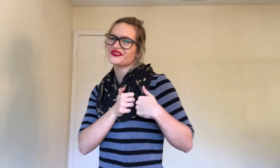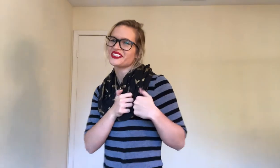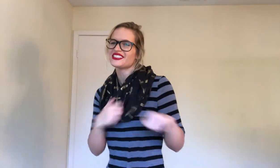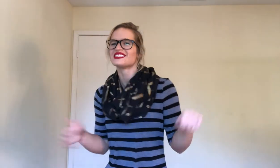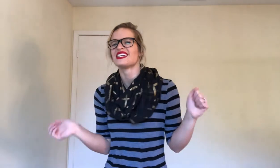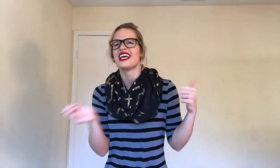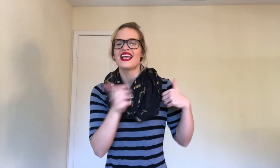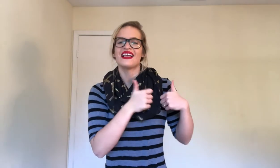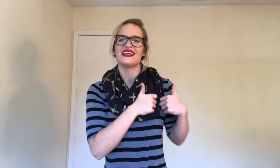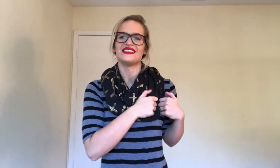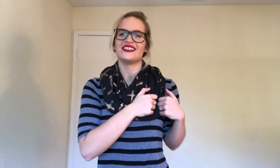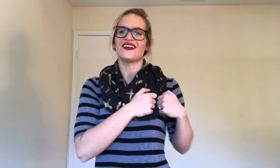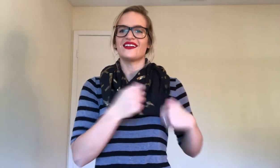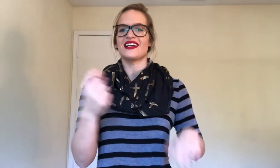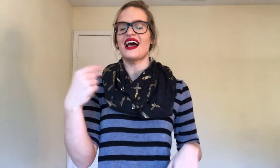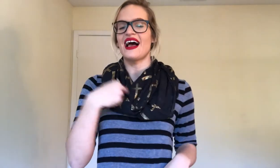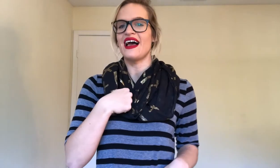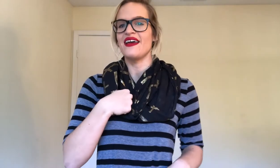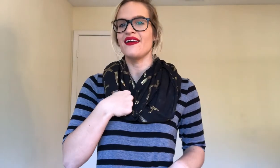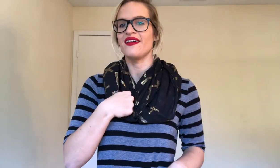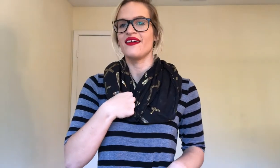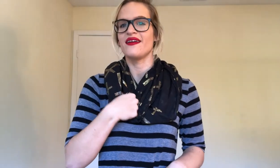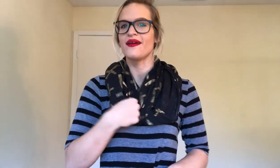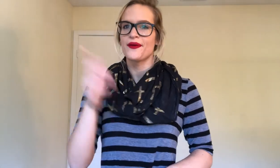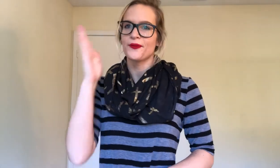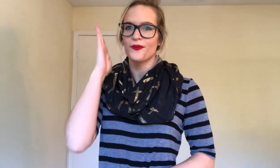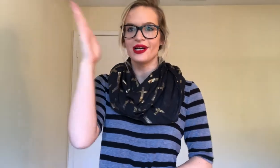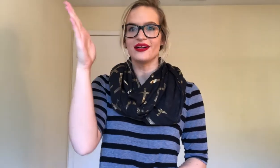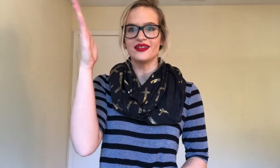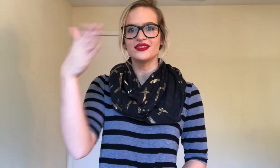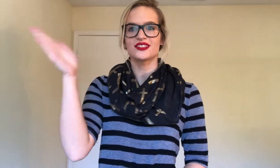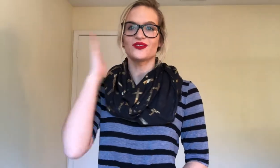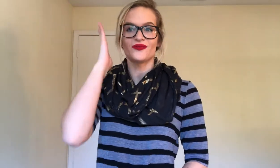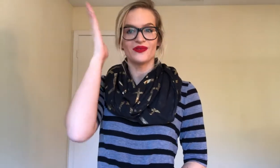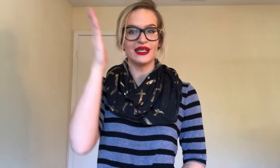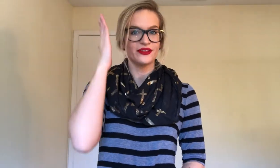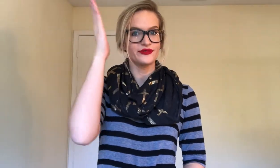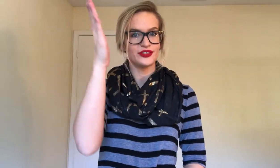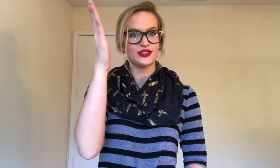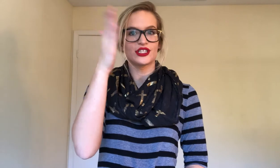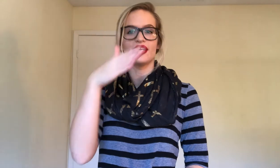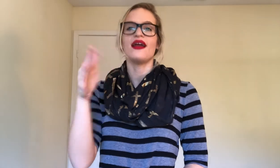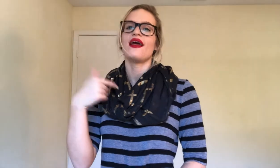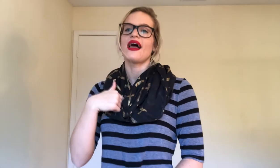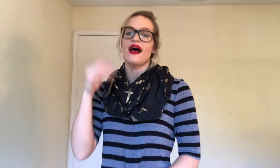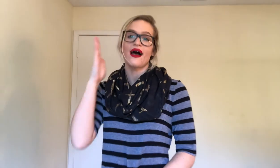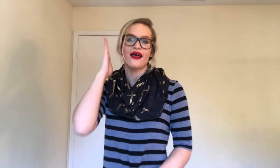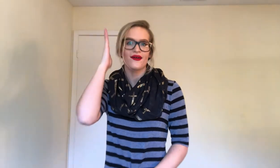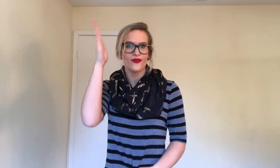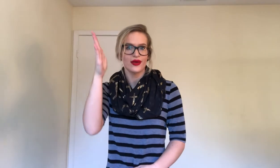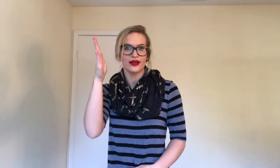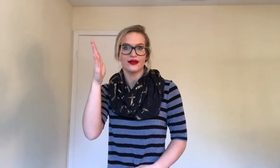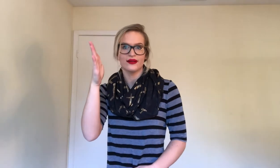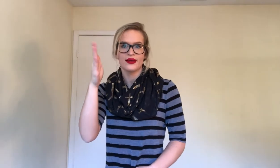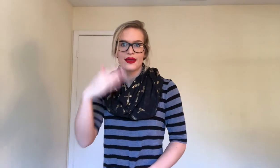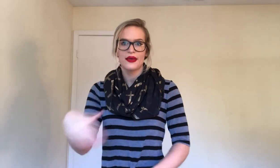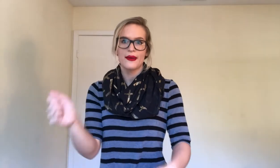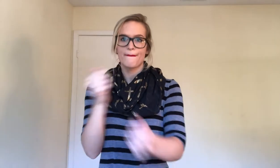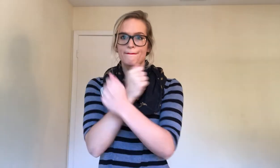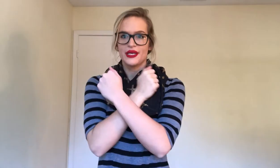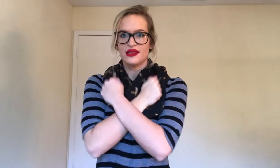words. And darling, I will, so will or future, I will be